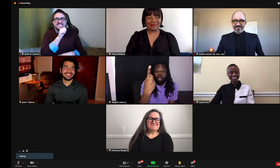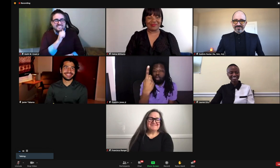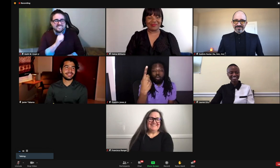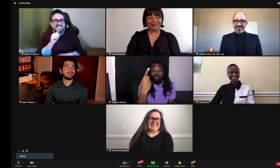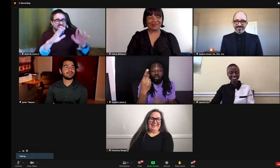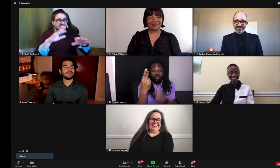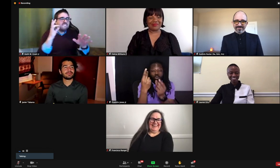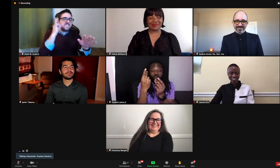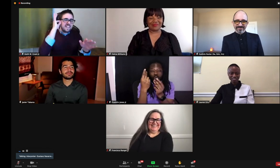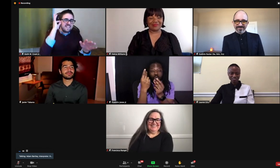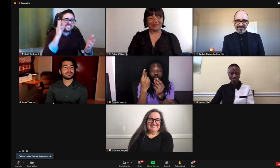I'll defer to you, Franklin.